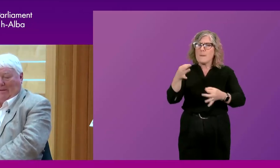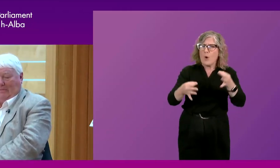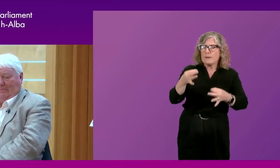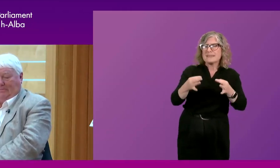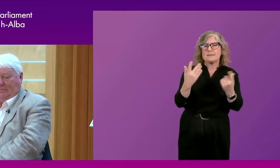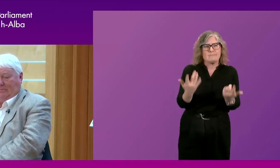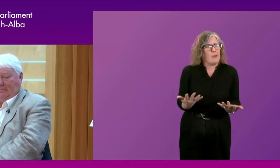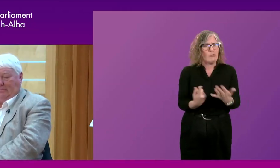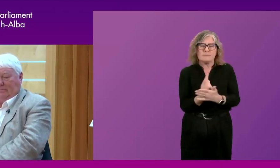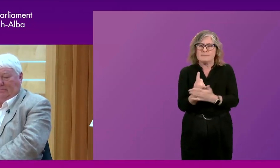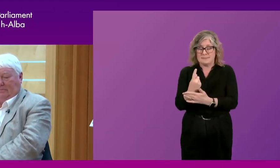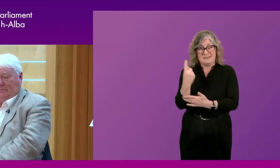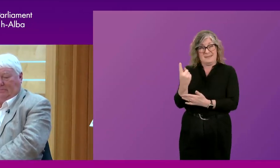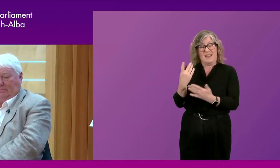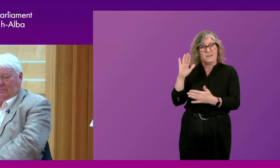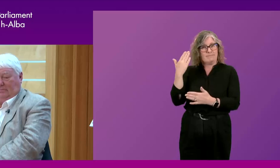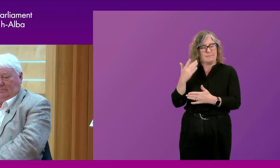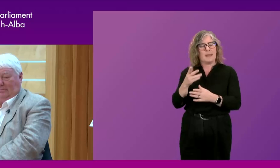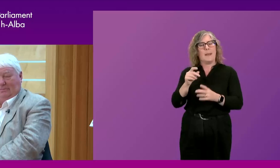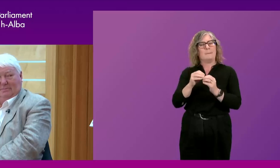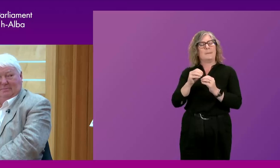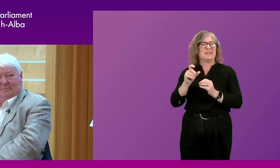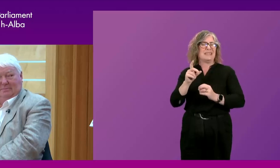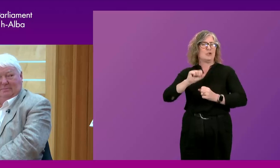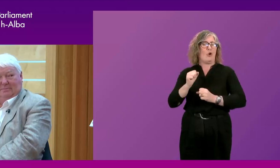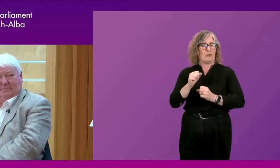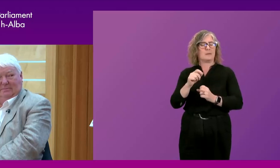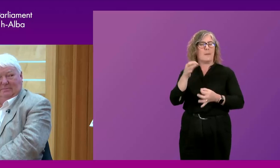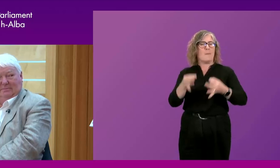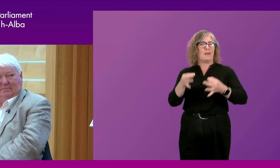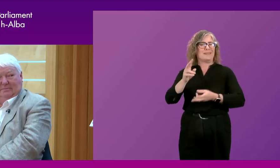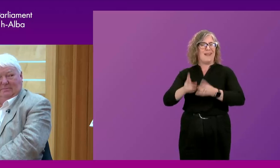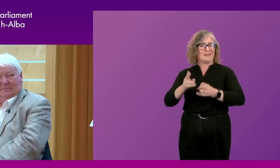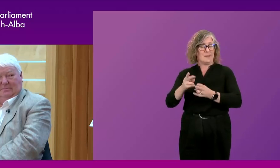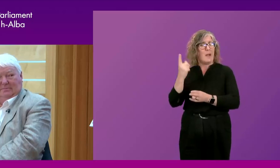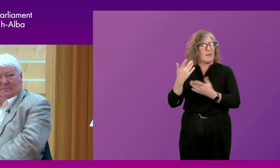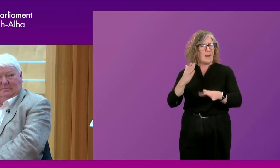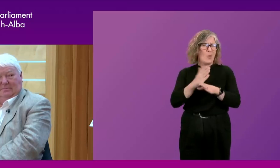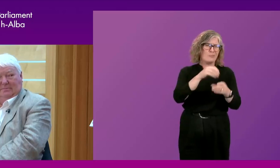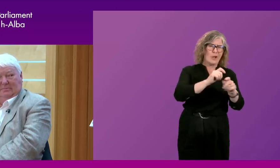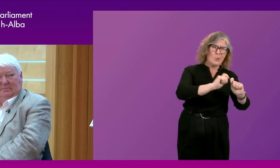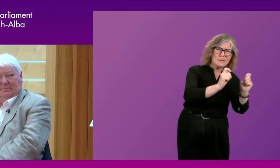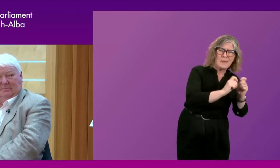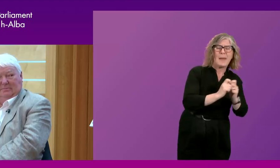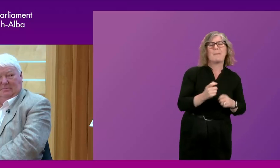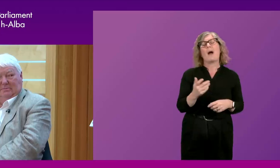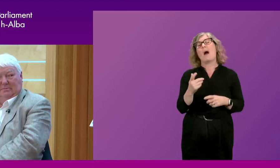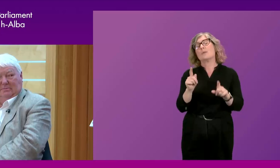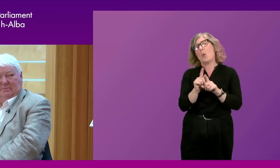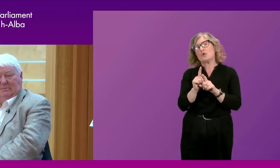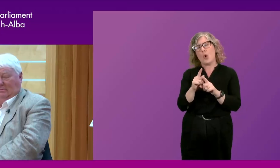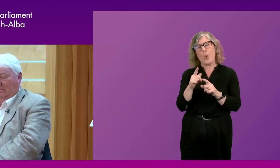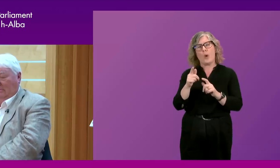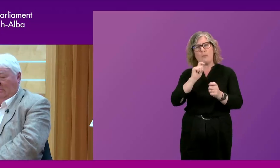former political editor of BBC Scotland. And before joining the BBC, Brian worked in newspapers and including as a lobby